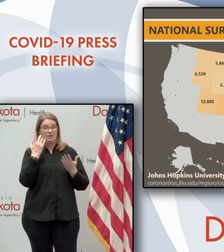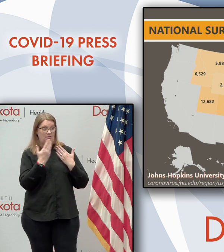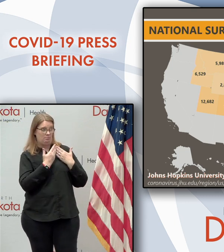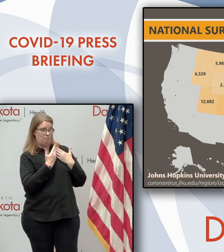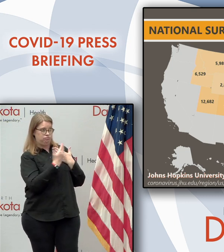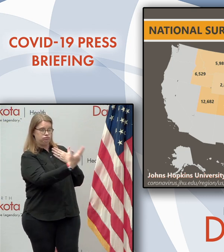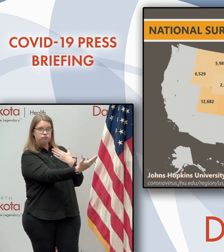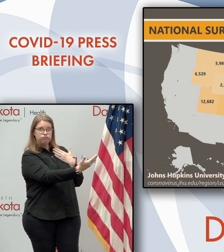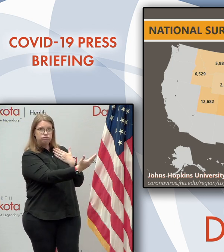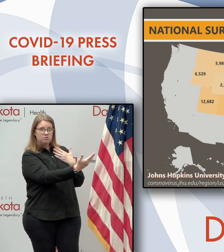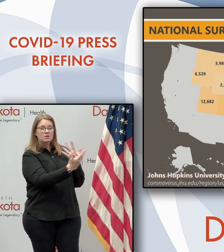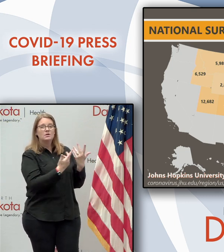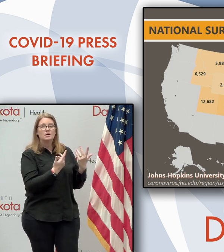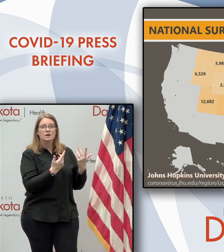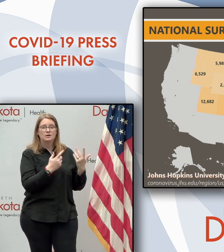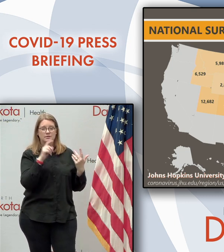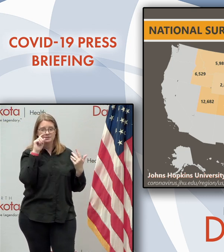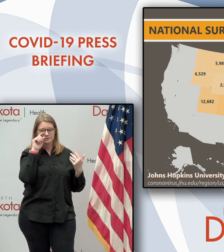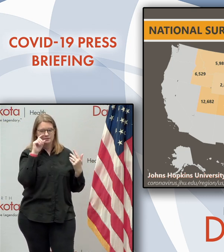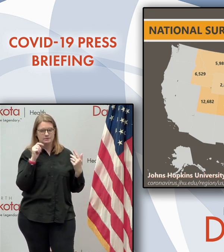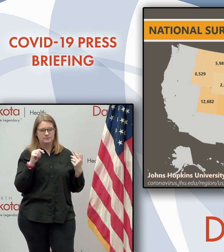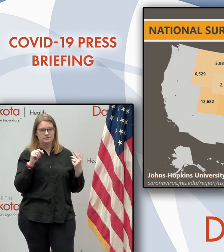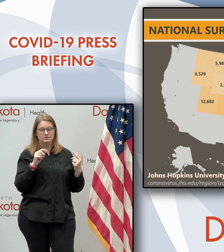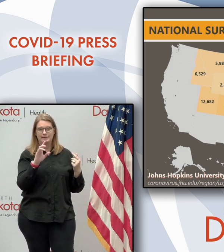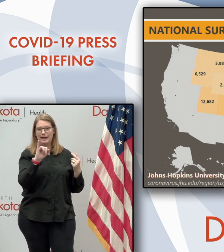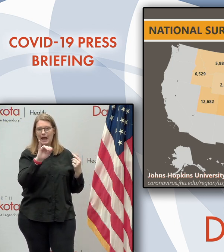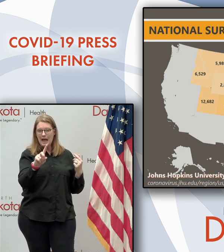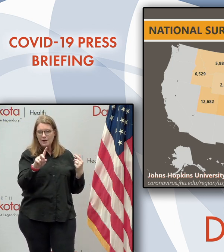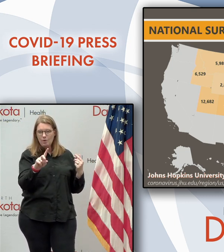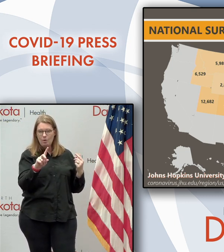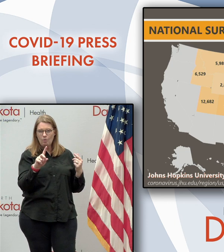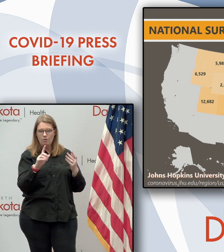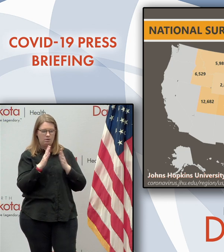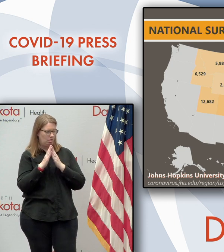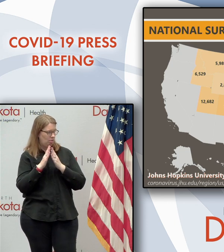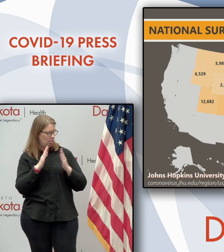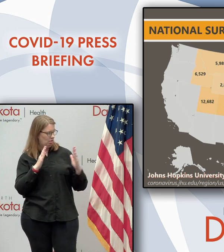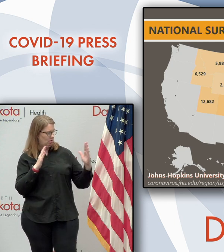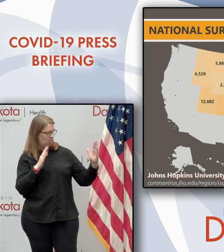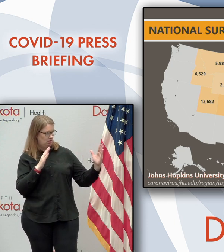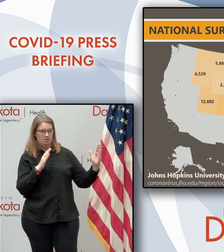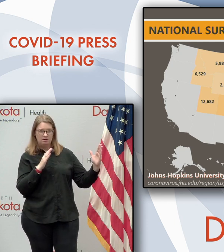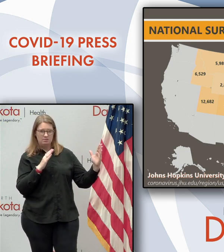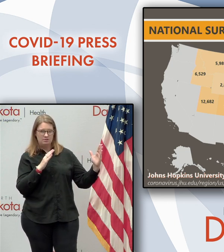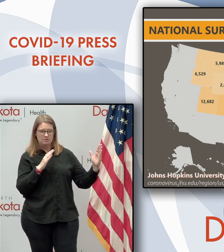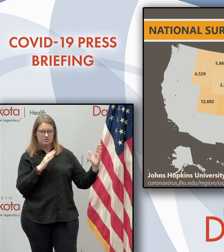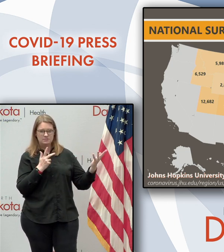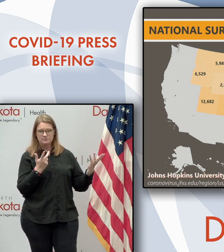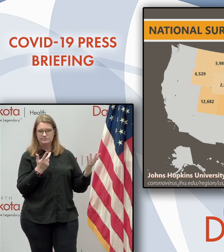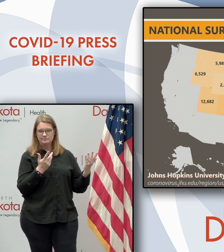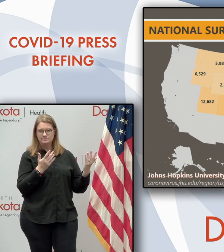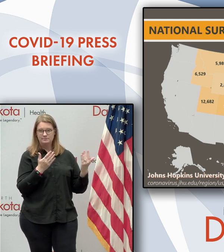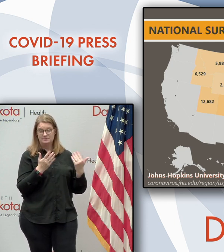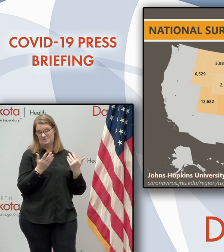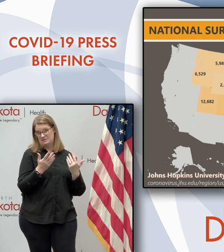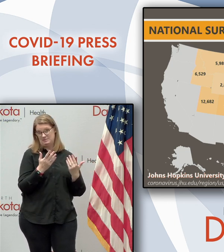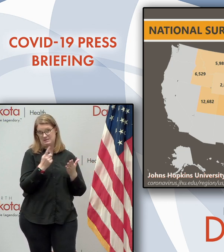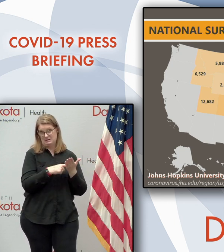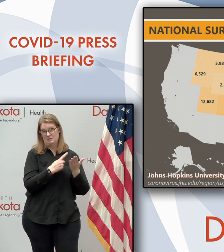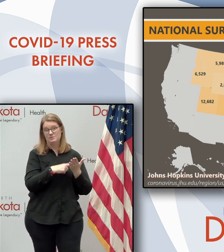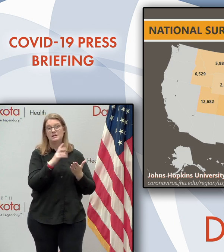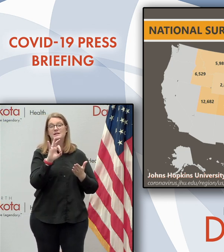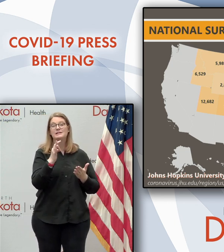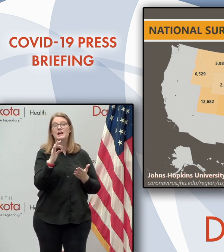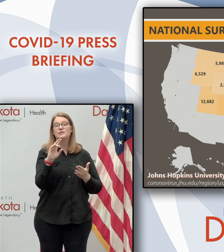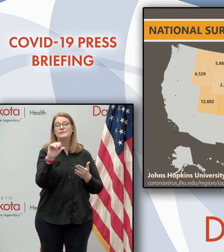to other states, uh, you know, as far away as, uh, Idaho and others, uh, in some cases, we're doing almost nine or ten times as